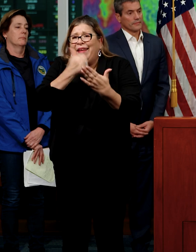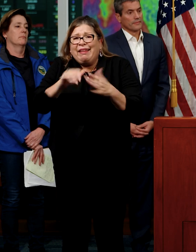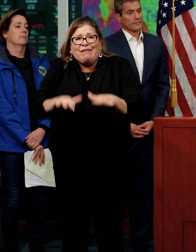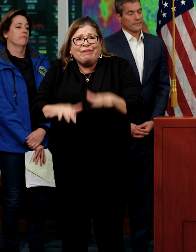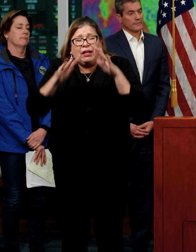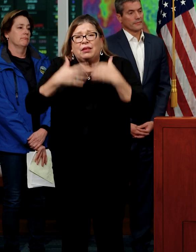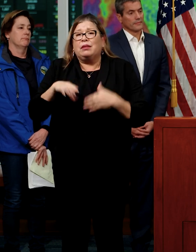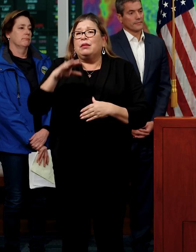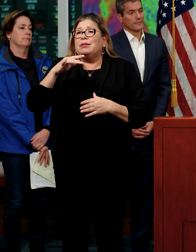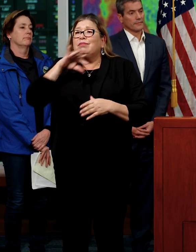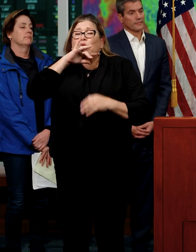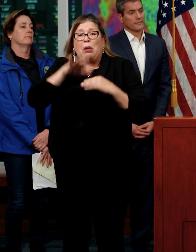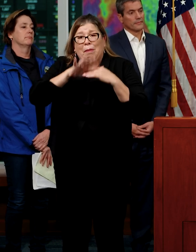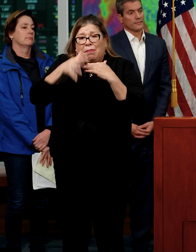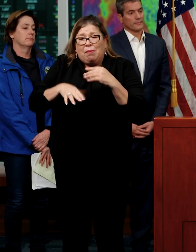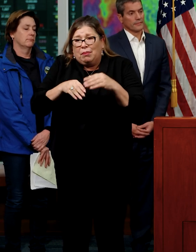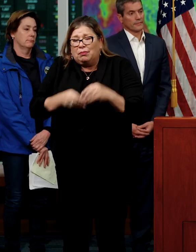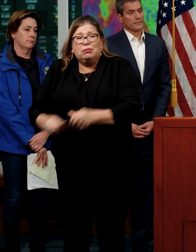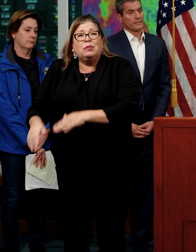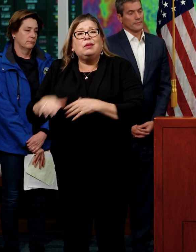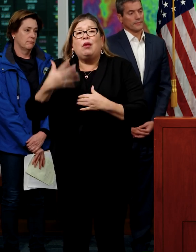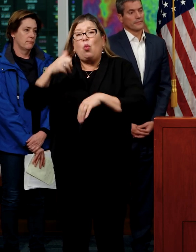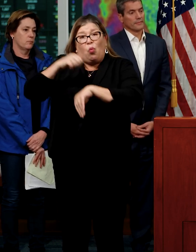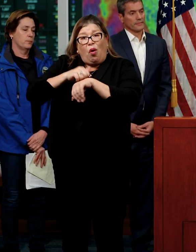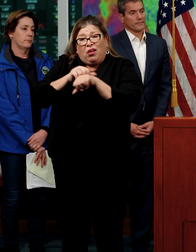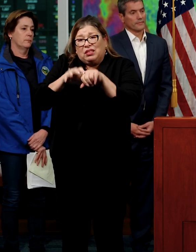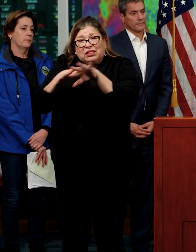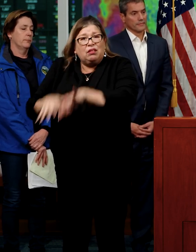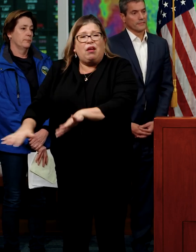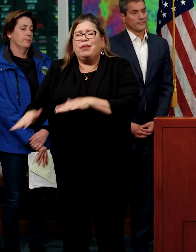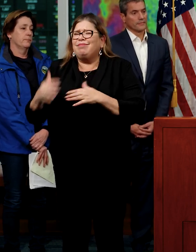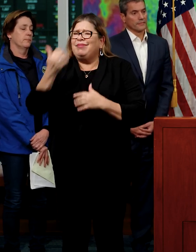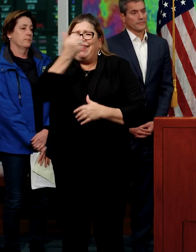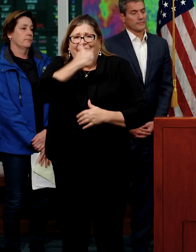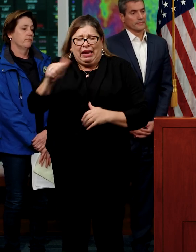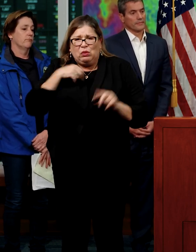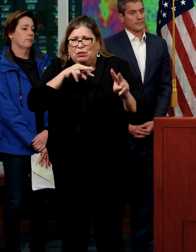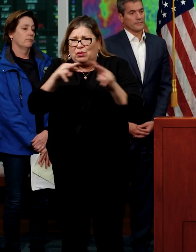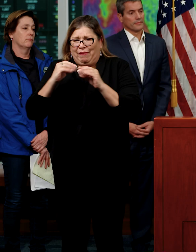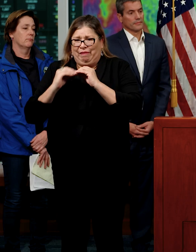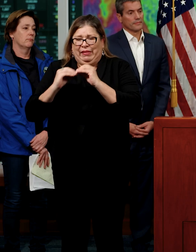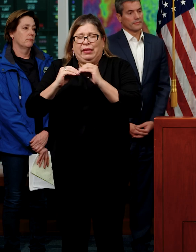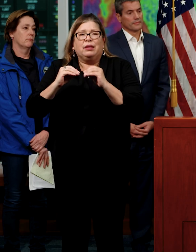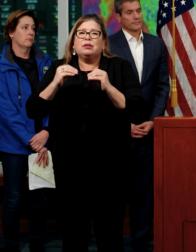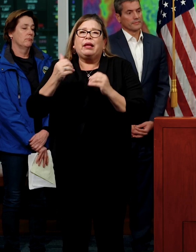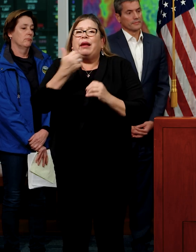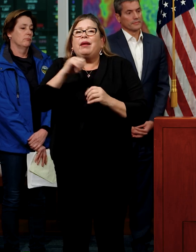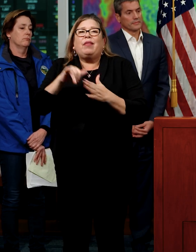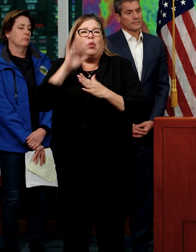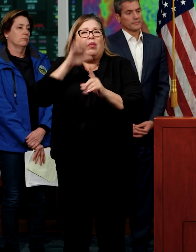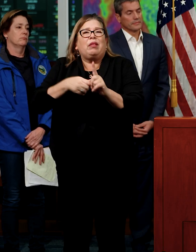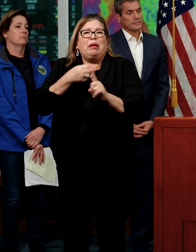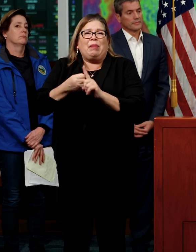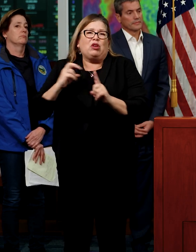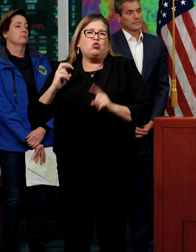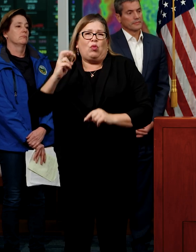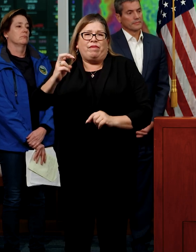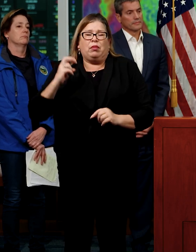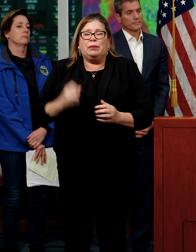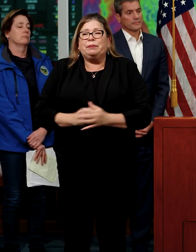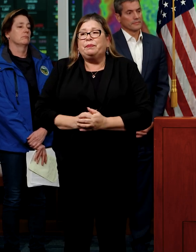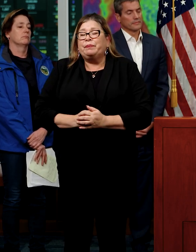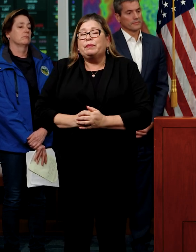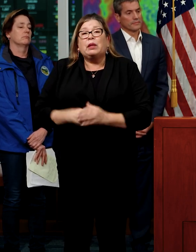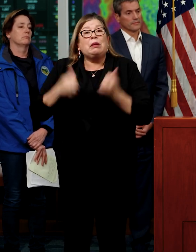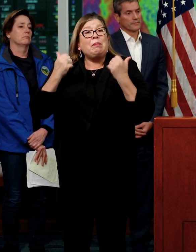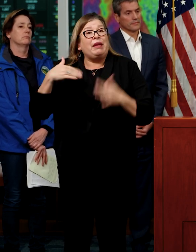mudslides, rock slides, anything that may impact the traveling public. We're placing our equipment